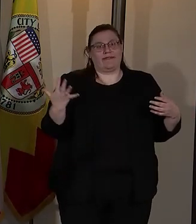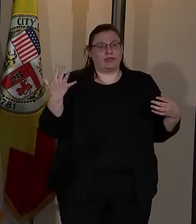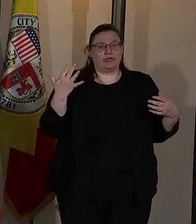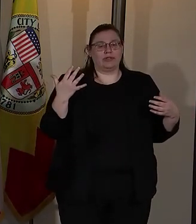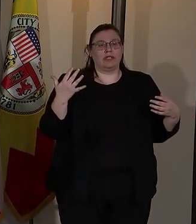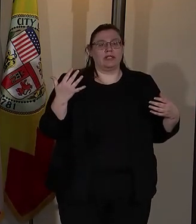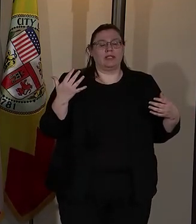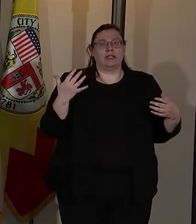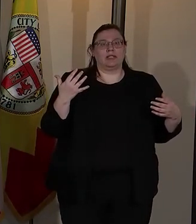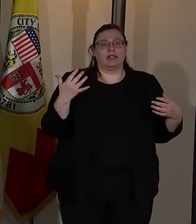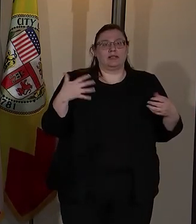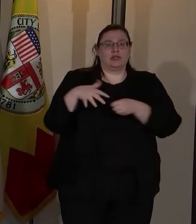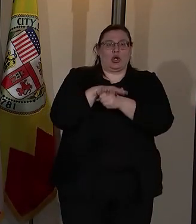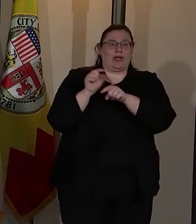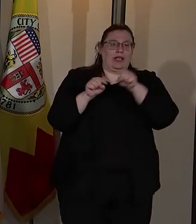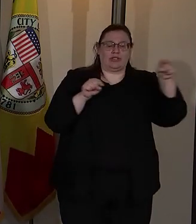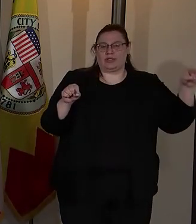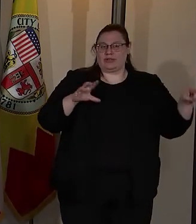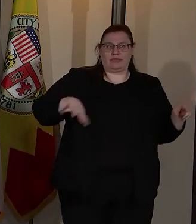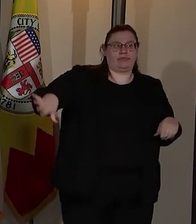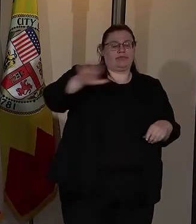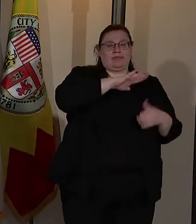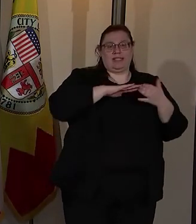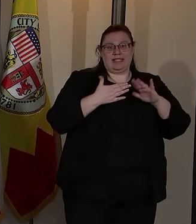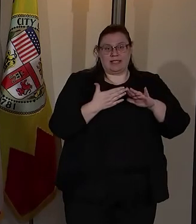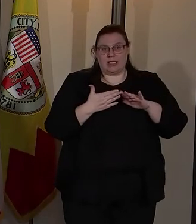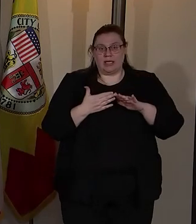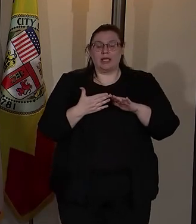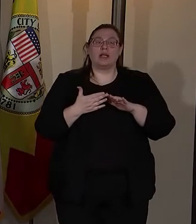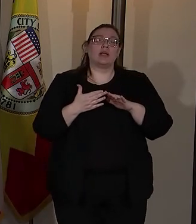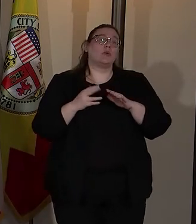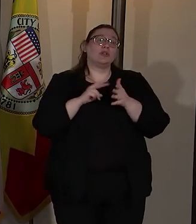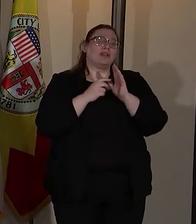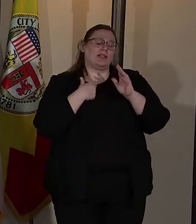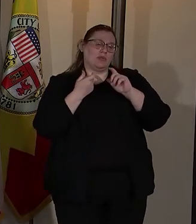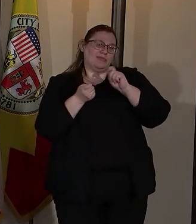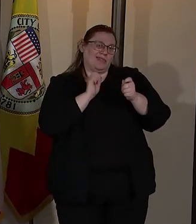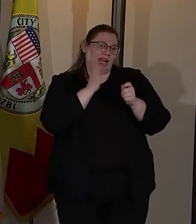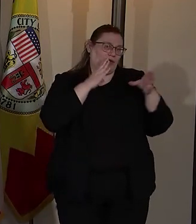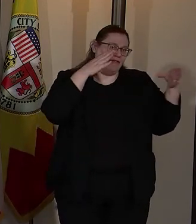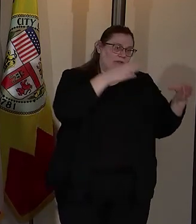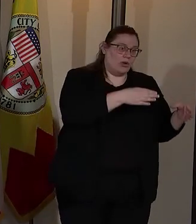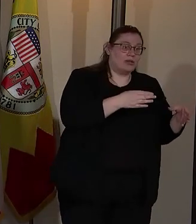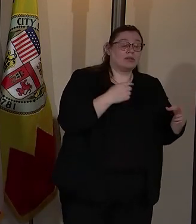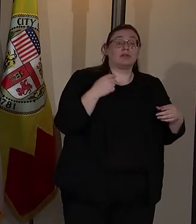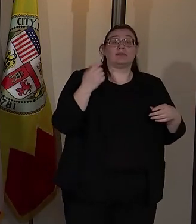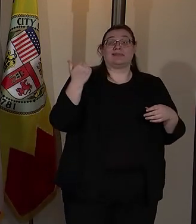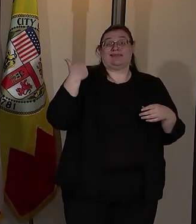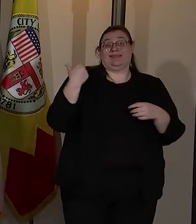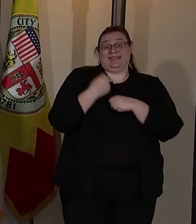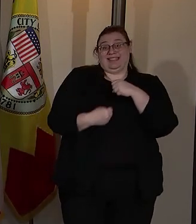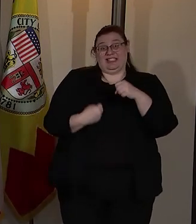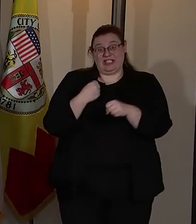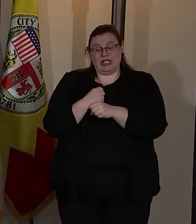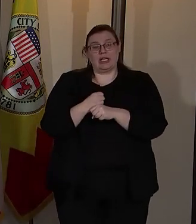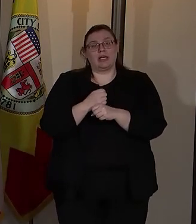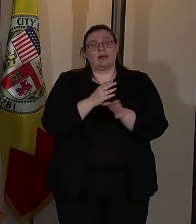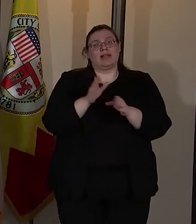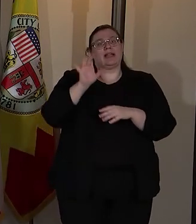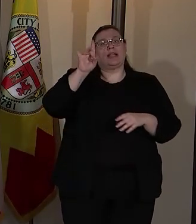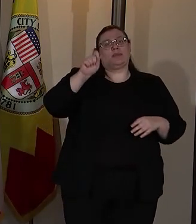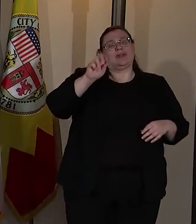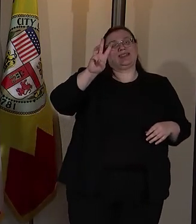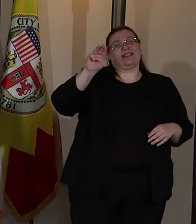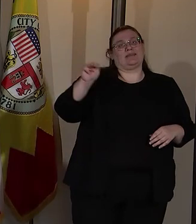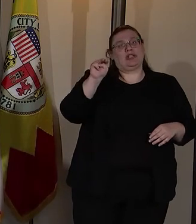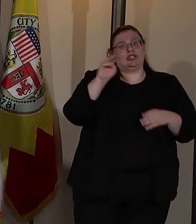locations throughout the city. And so we're shifting gears because this last year, it was going to be $8.6 million